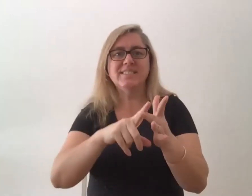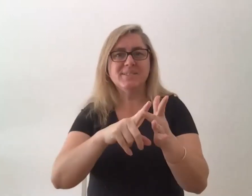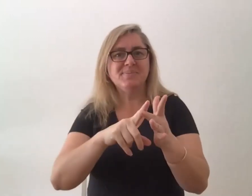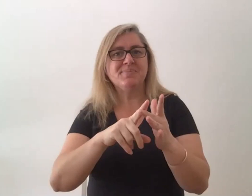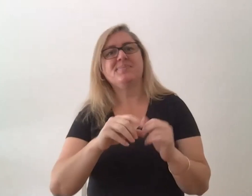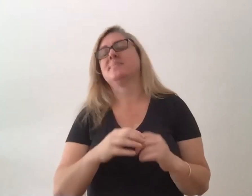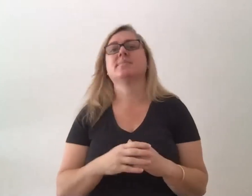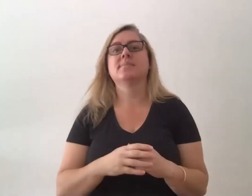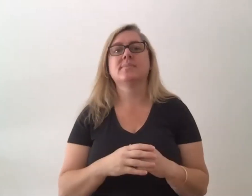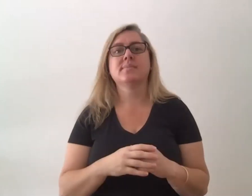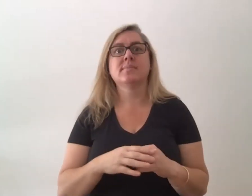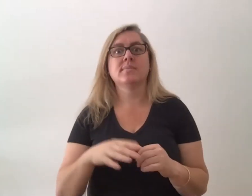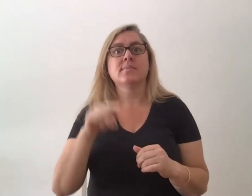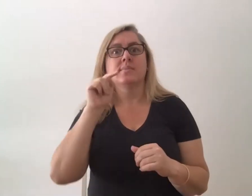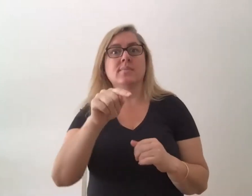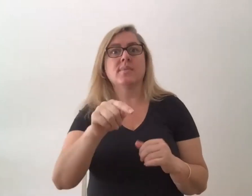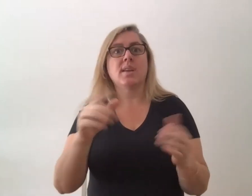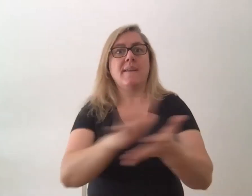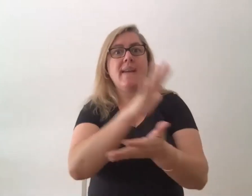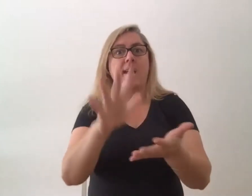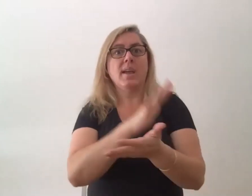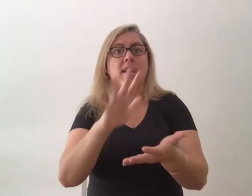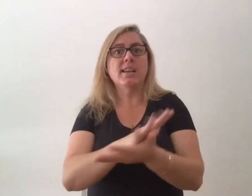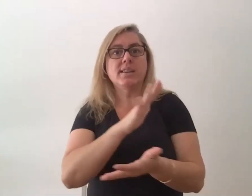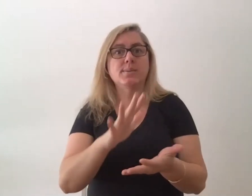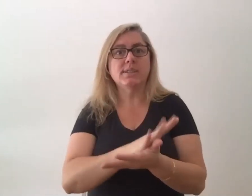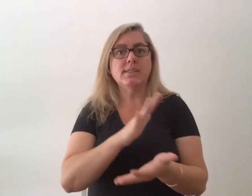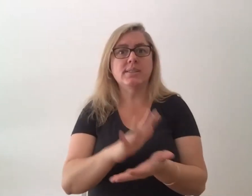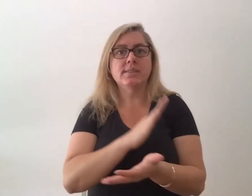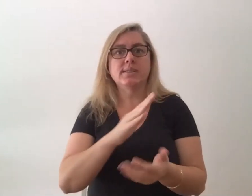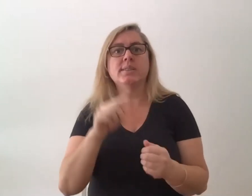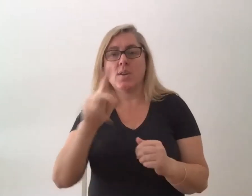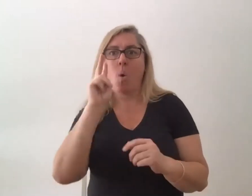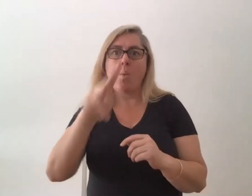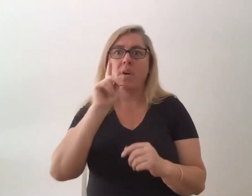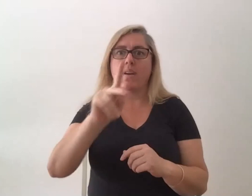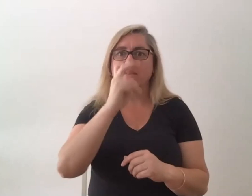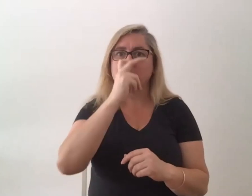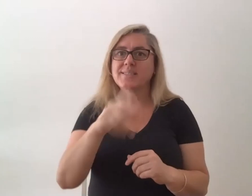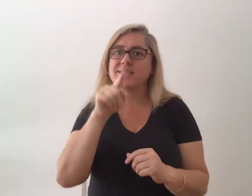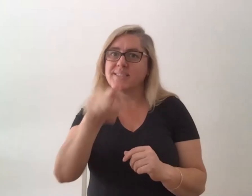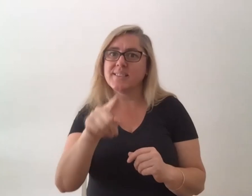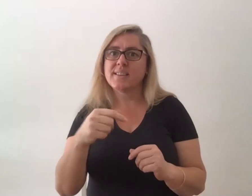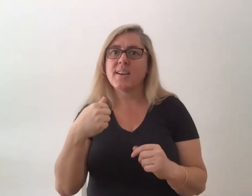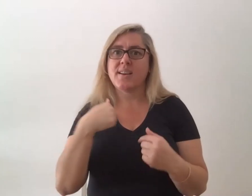It just brought me so much joy and laughter watching that last night. And I feel like I know you